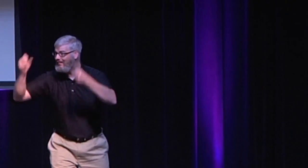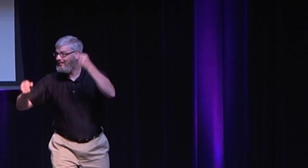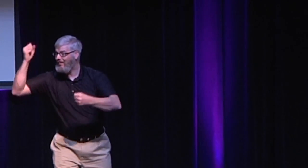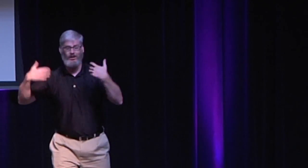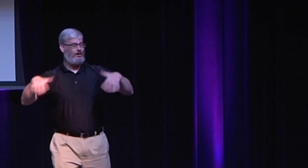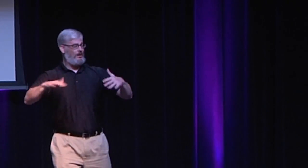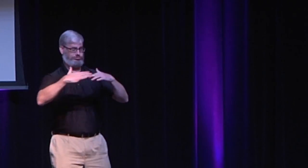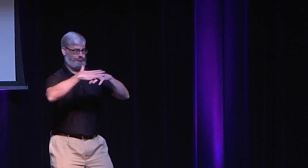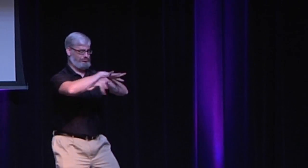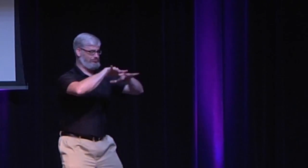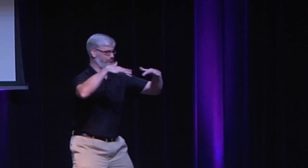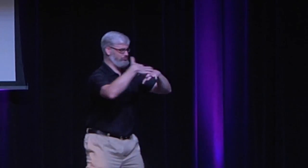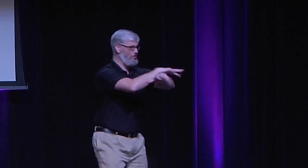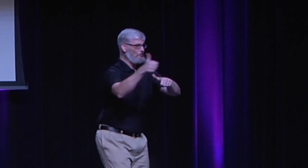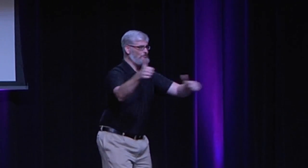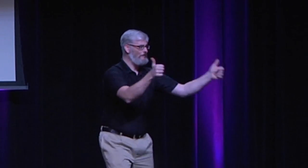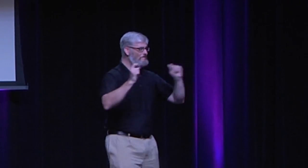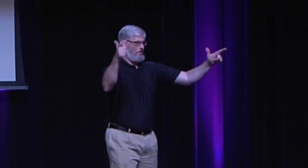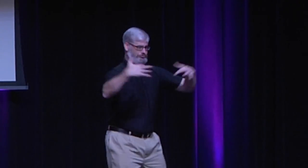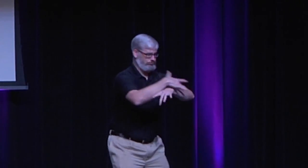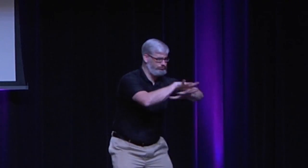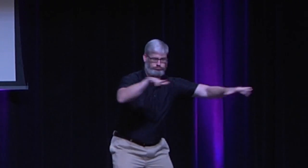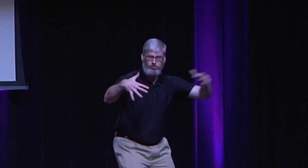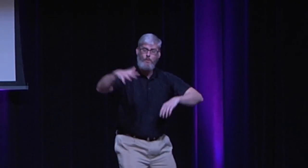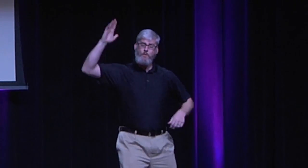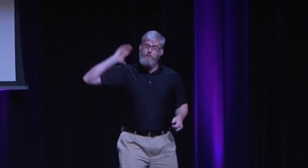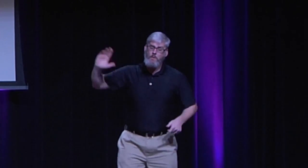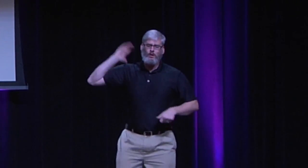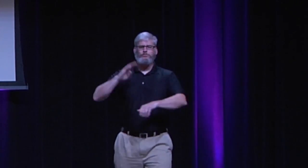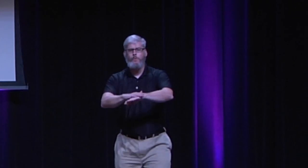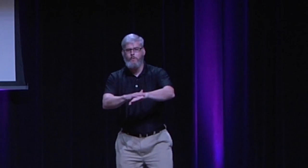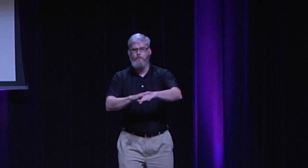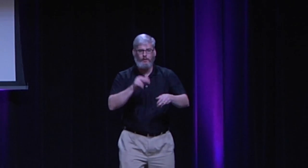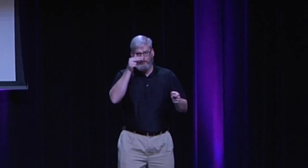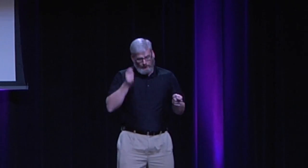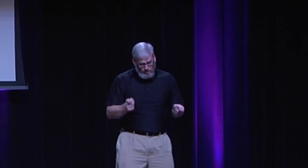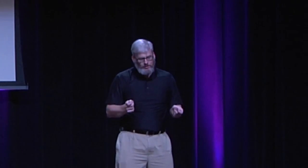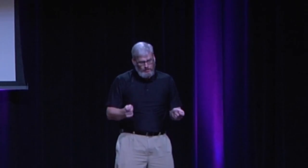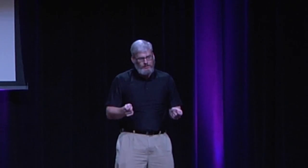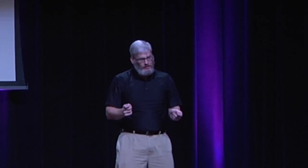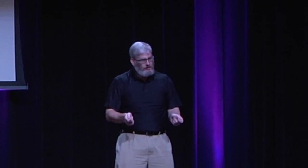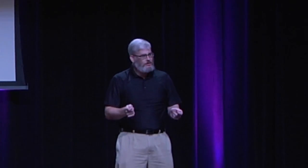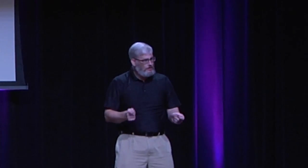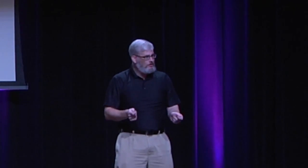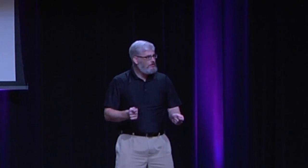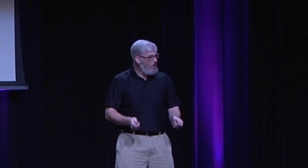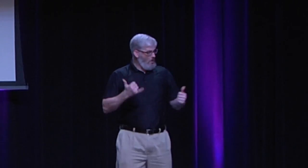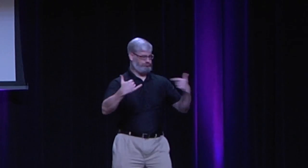So when cars were invented, you know, all of a sudden, people were able to crisscross back and forth across the country. Before that, transportation was slow.